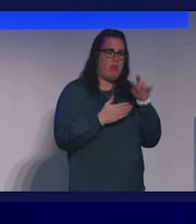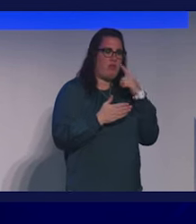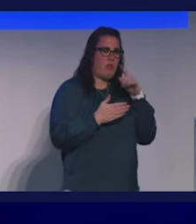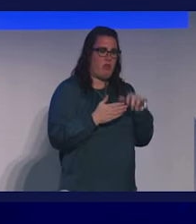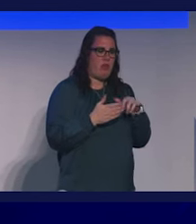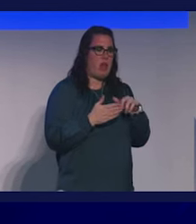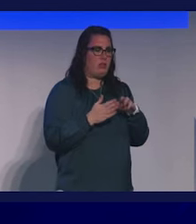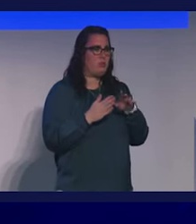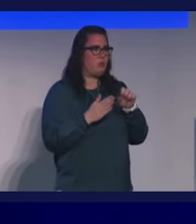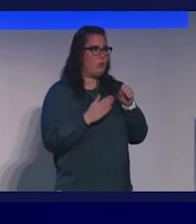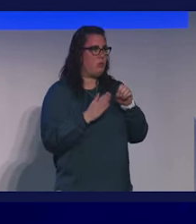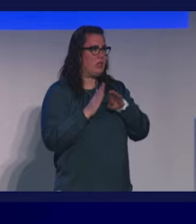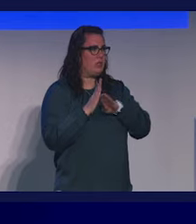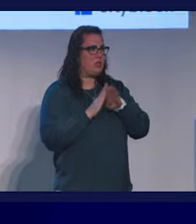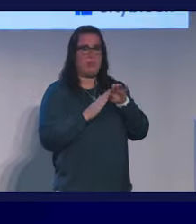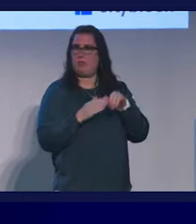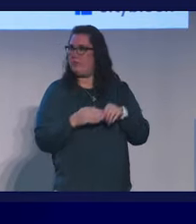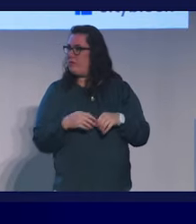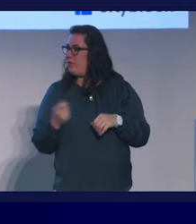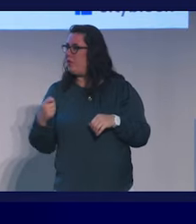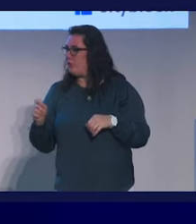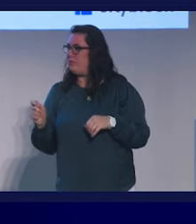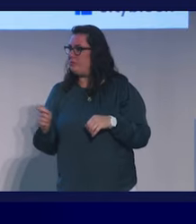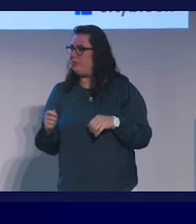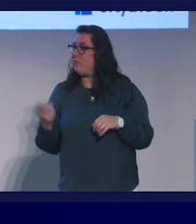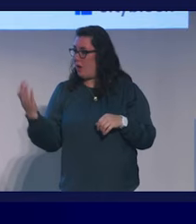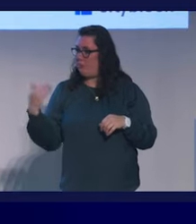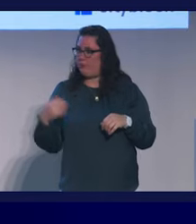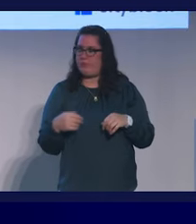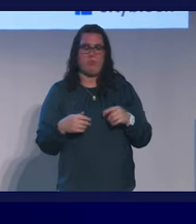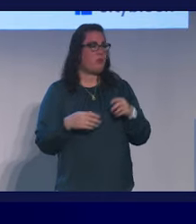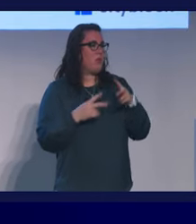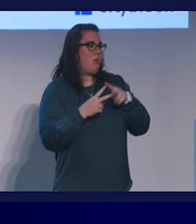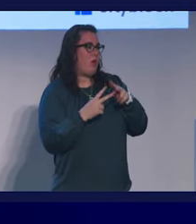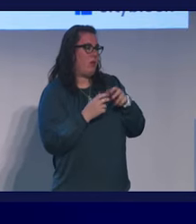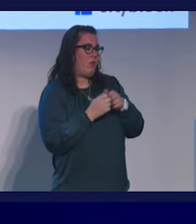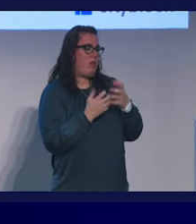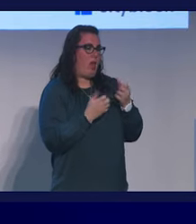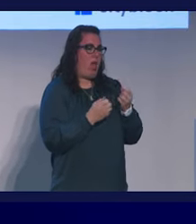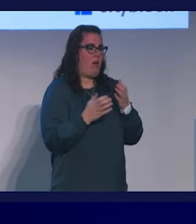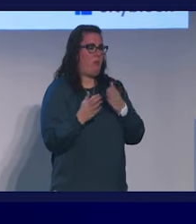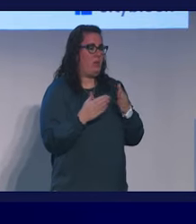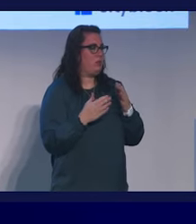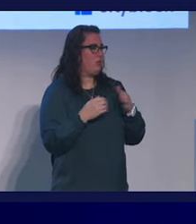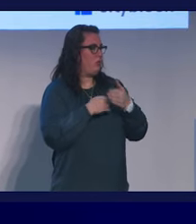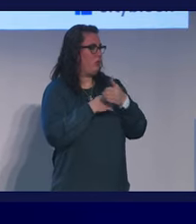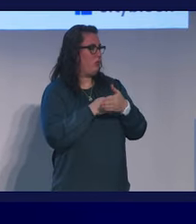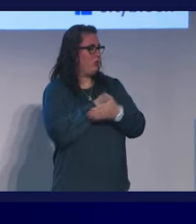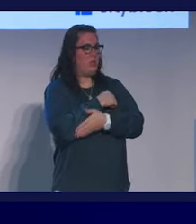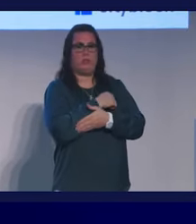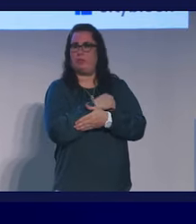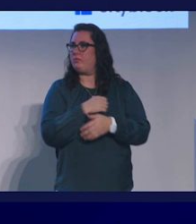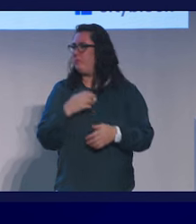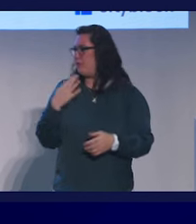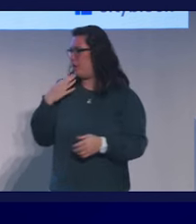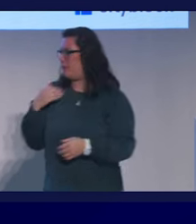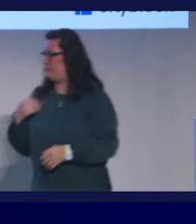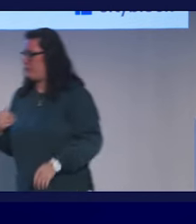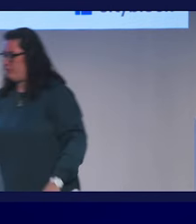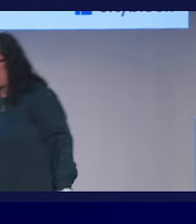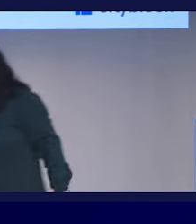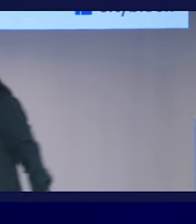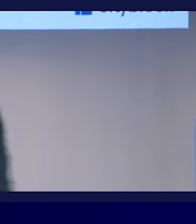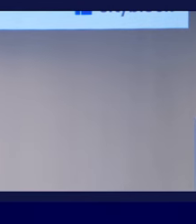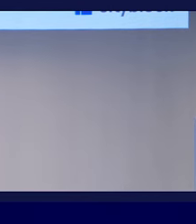sustain it and learn from it. So what we do is we partner with health plans across the country. We serve now nearly 100,000 members.